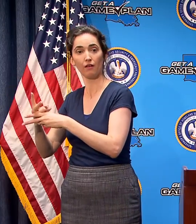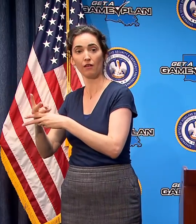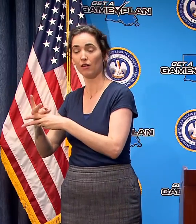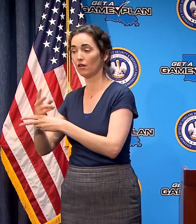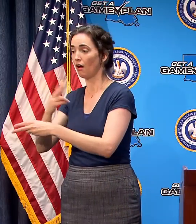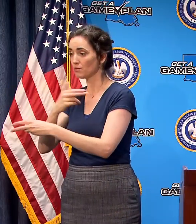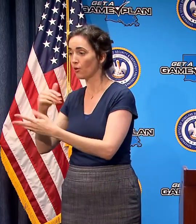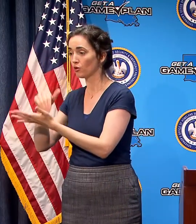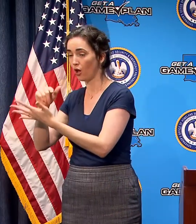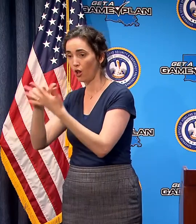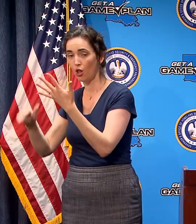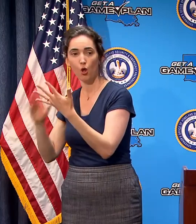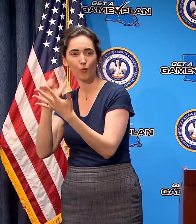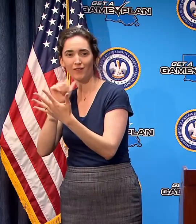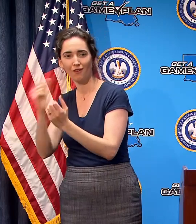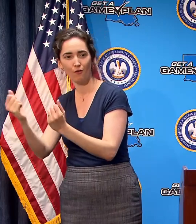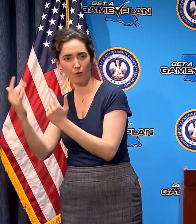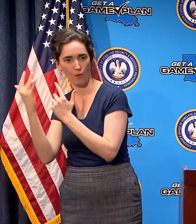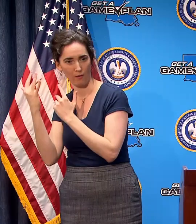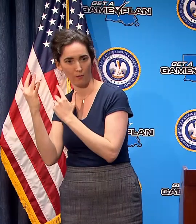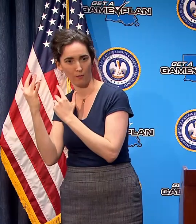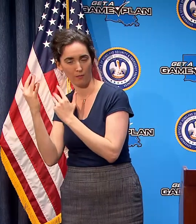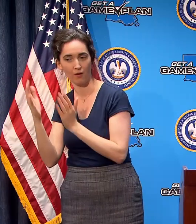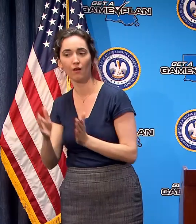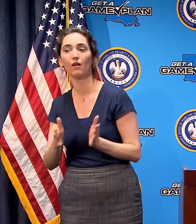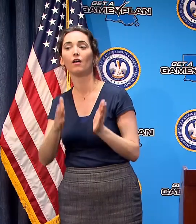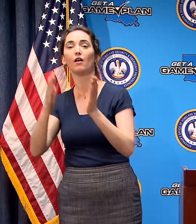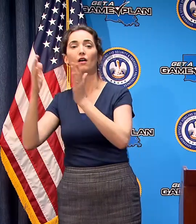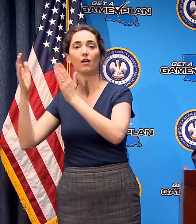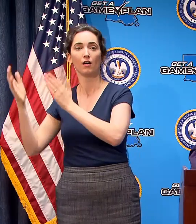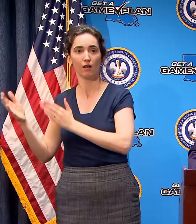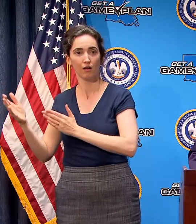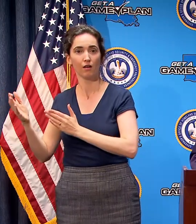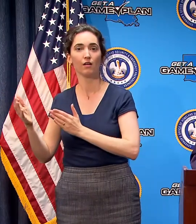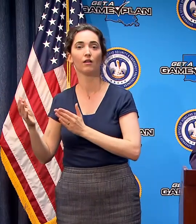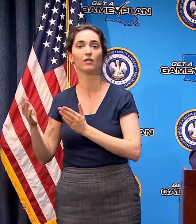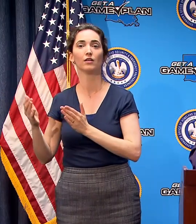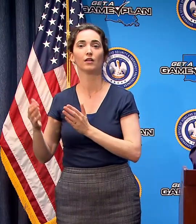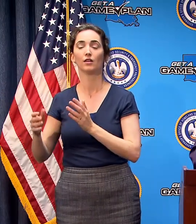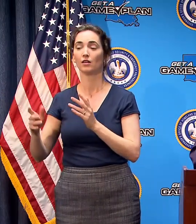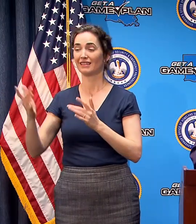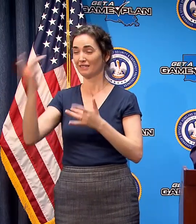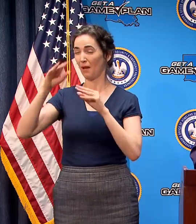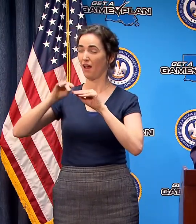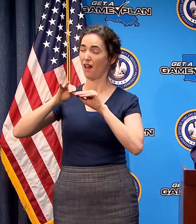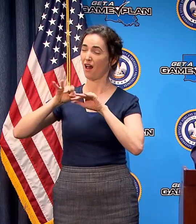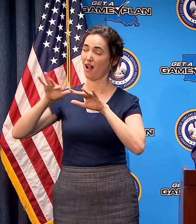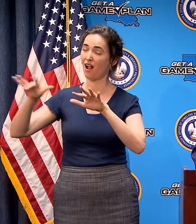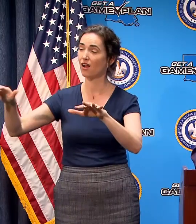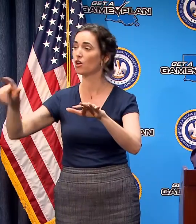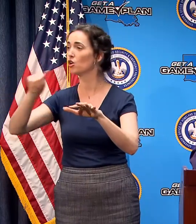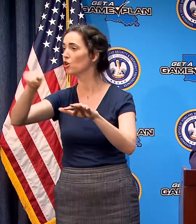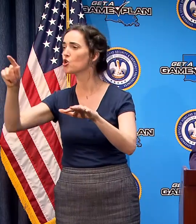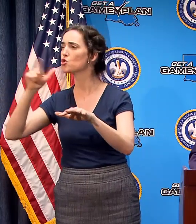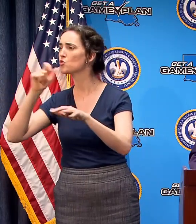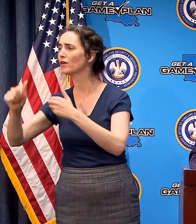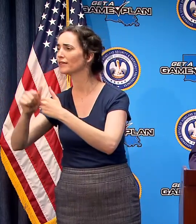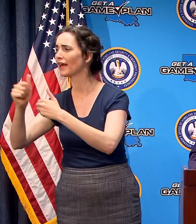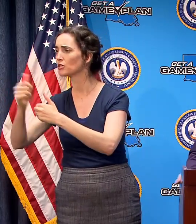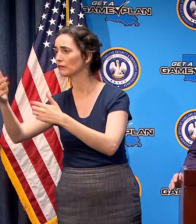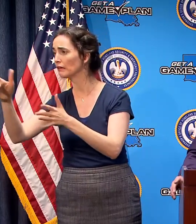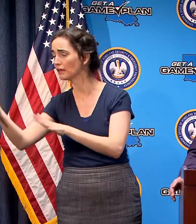and the less chance that obviously we're going to have unnecessary spread to the most vulnerable population